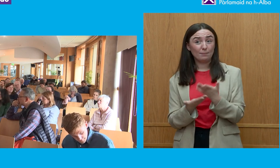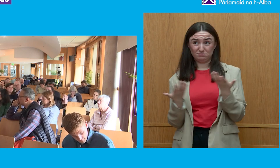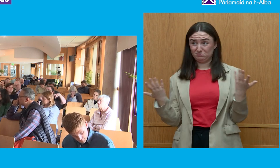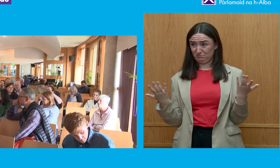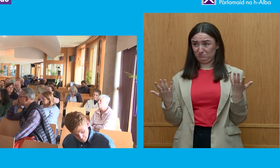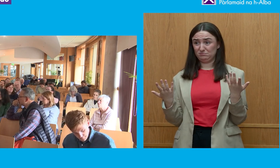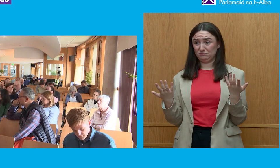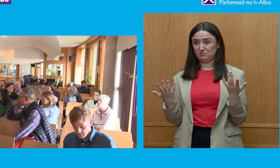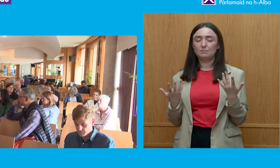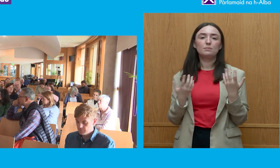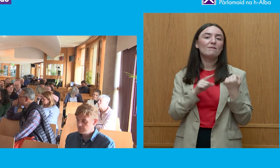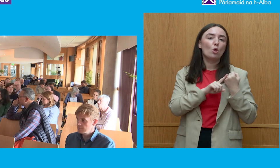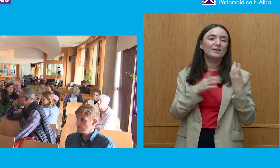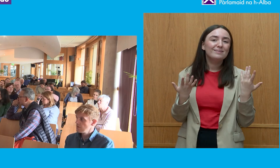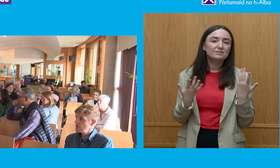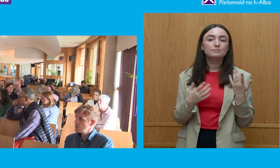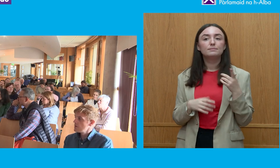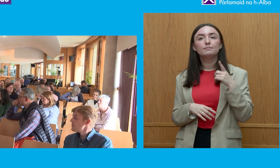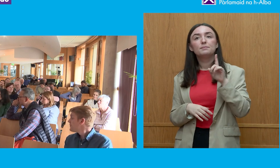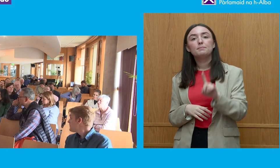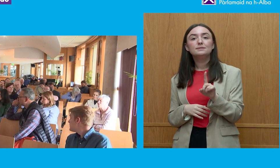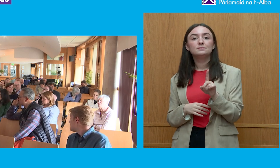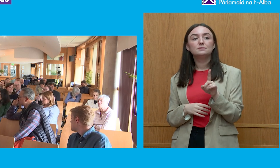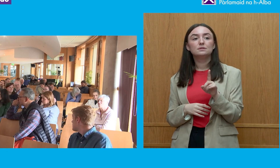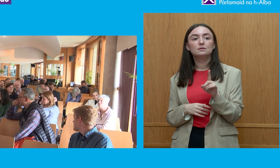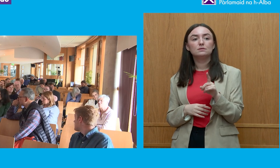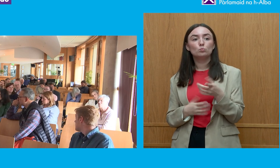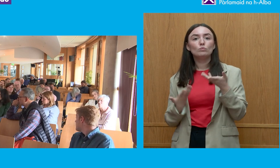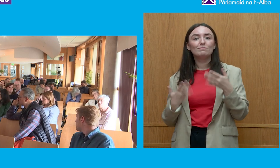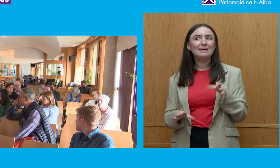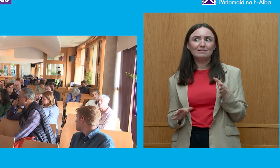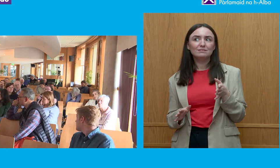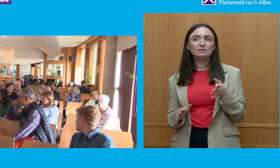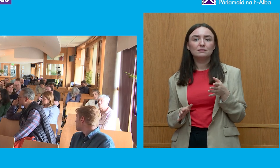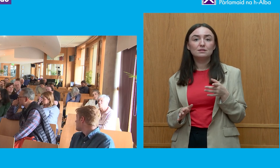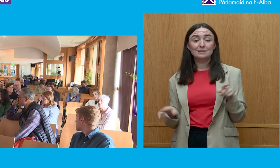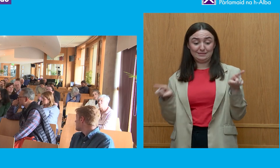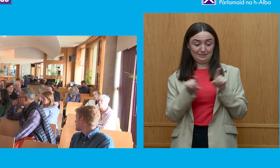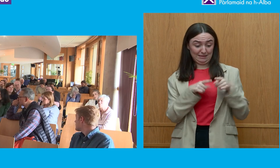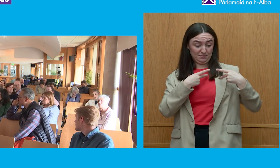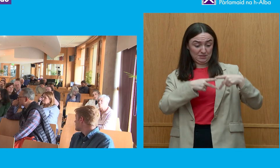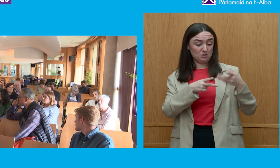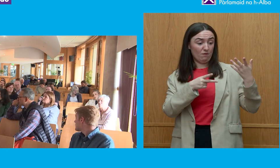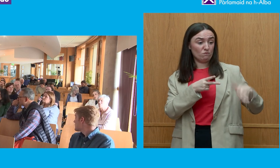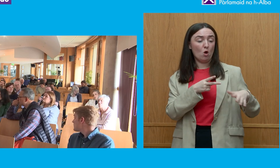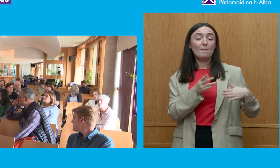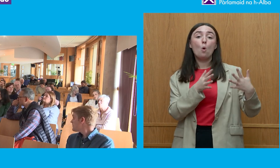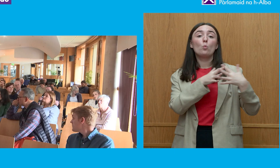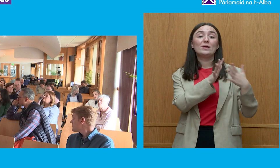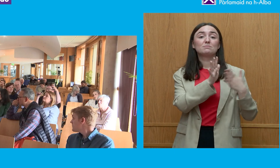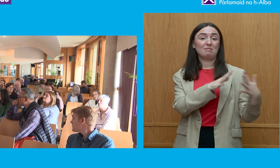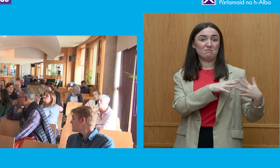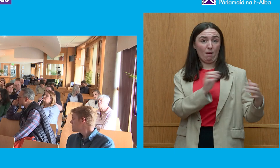now that we have a lobbying register we do but there are no we've learnt all of the same systems as Westminster we haven't actually